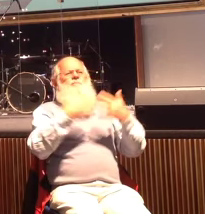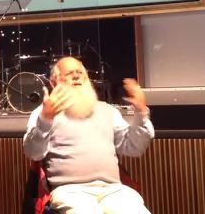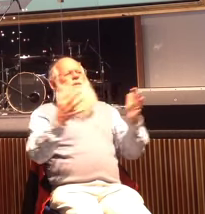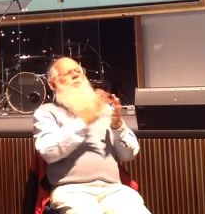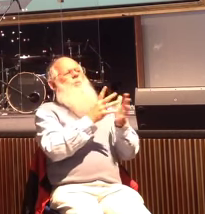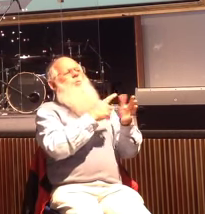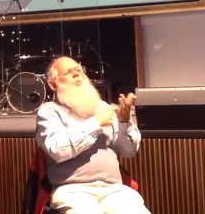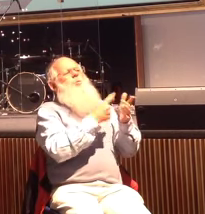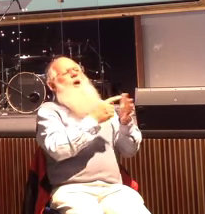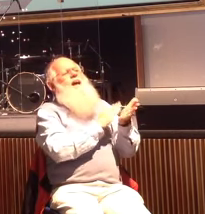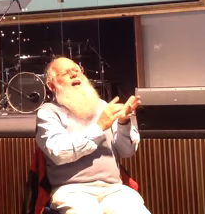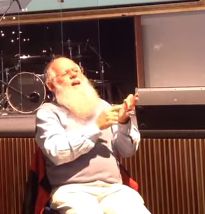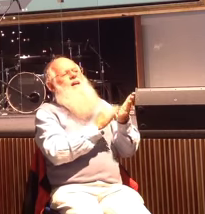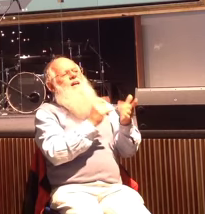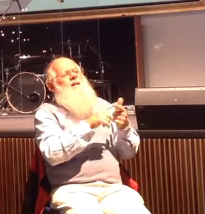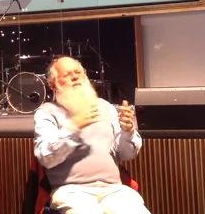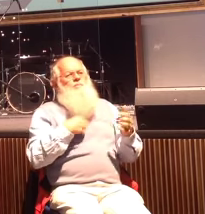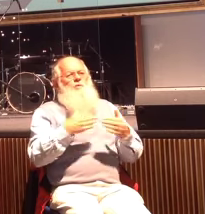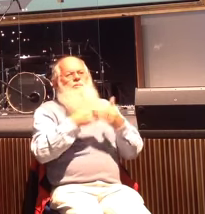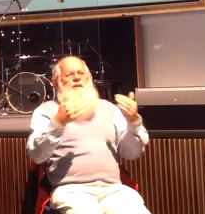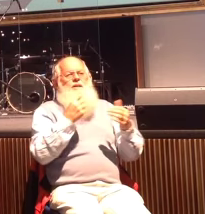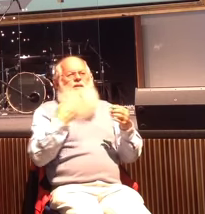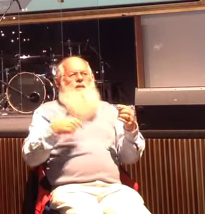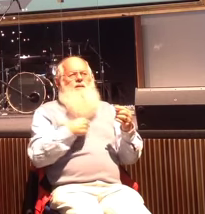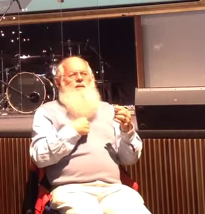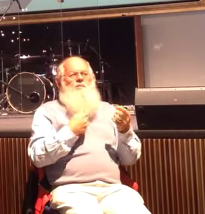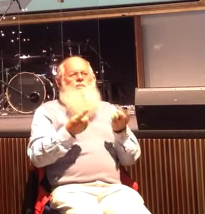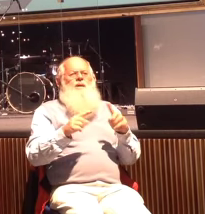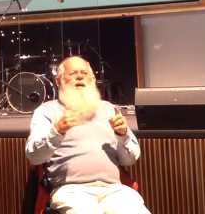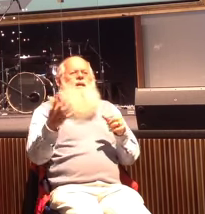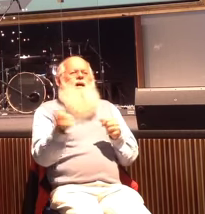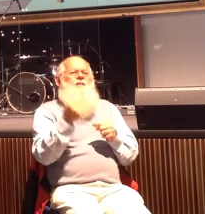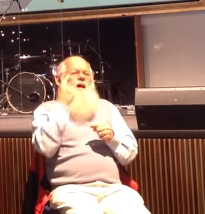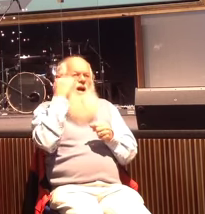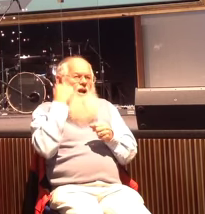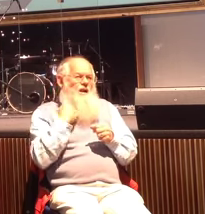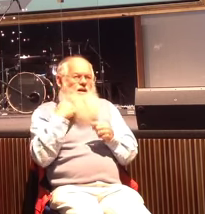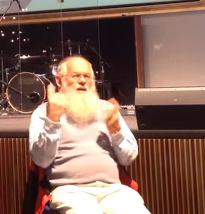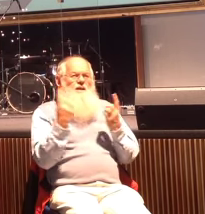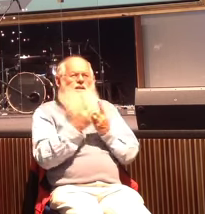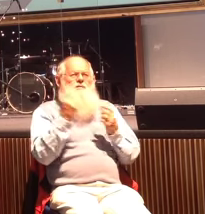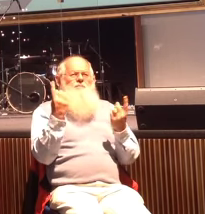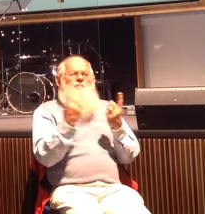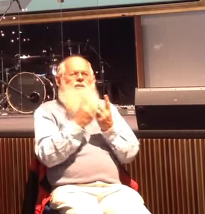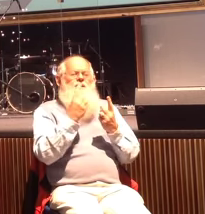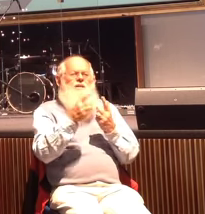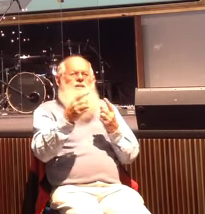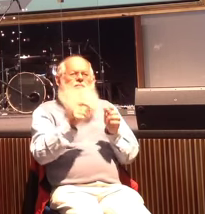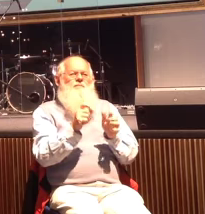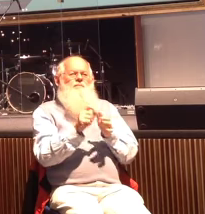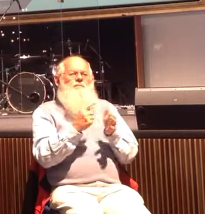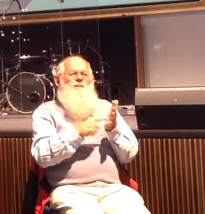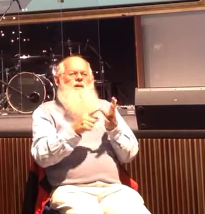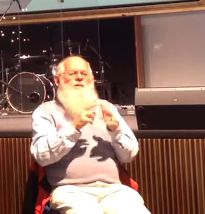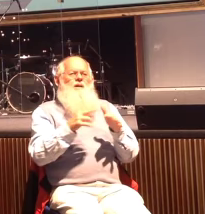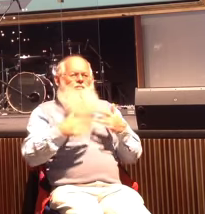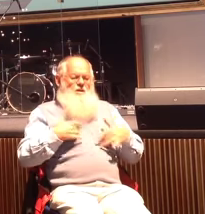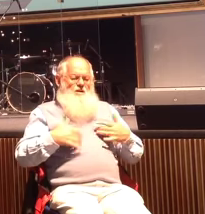bigger than our building. We had a lady that I never met that was part of the life of that church in its very heritage